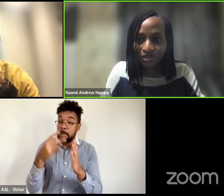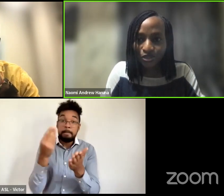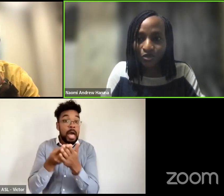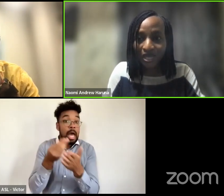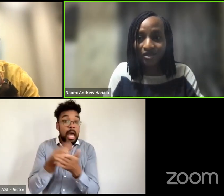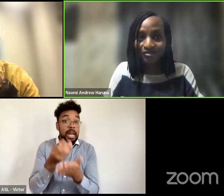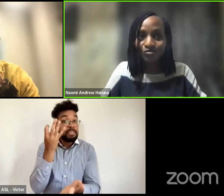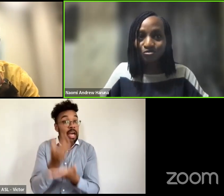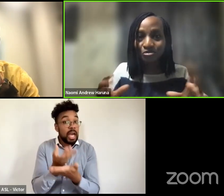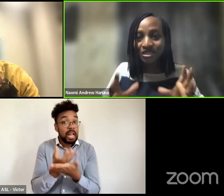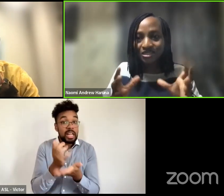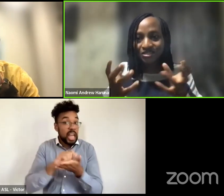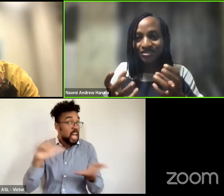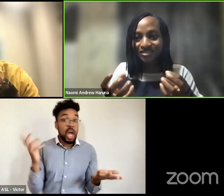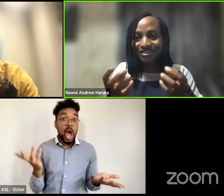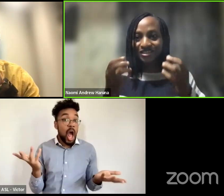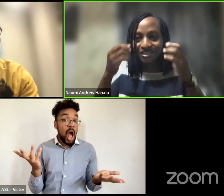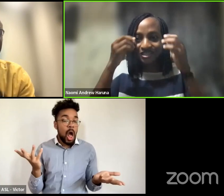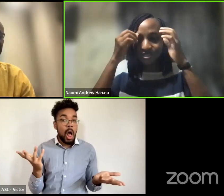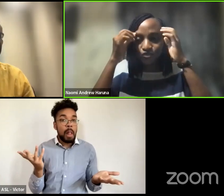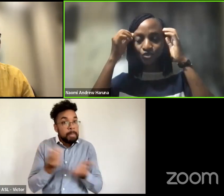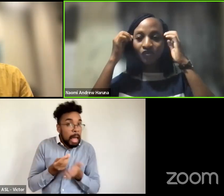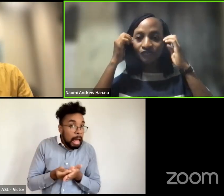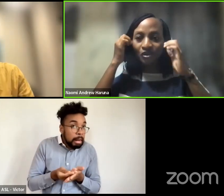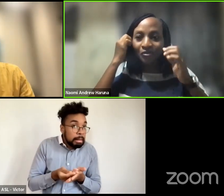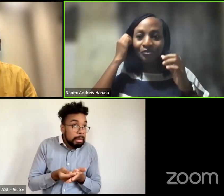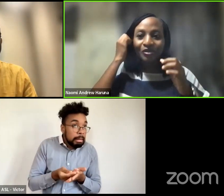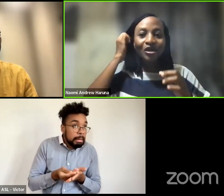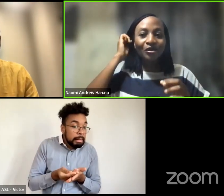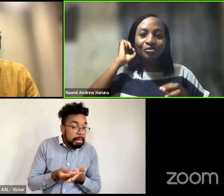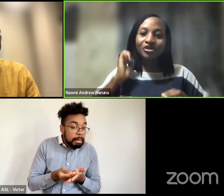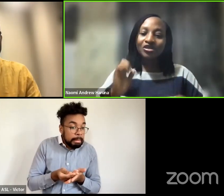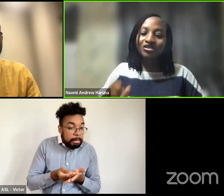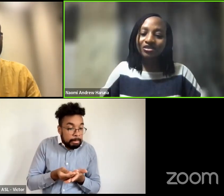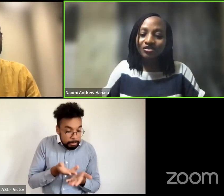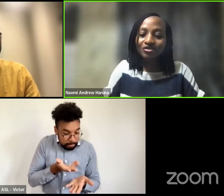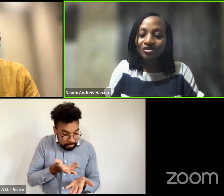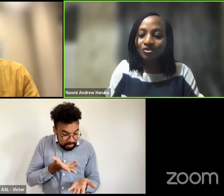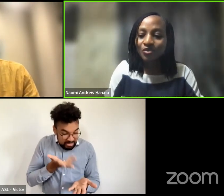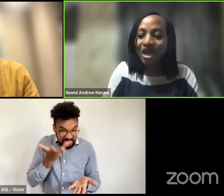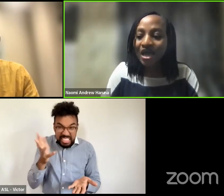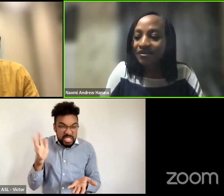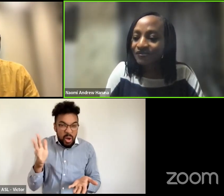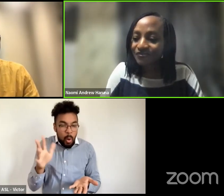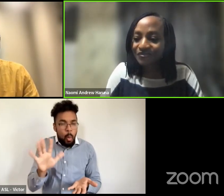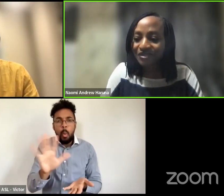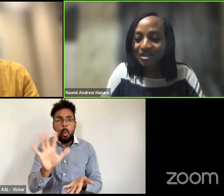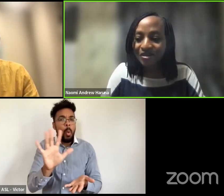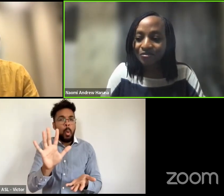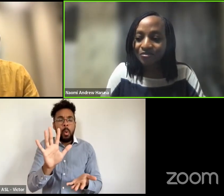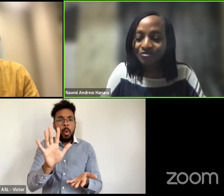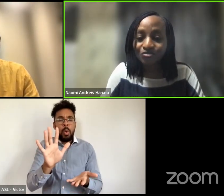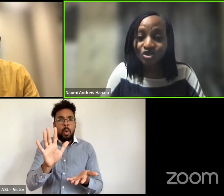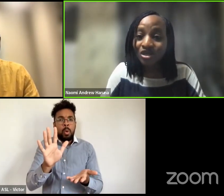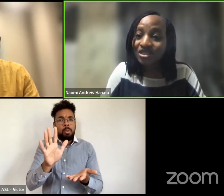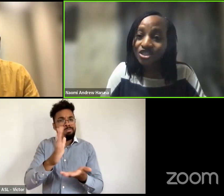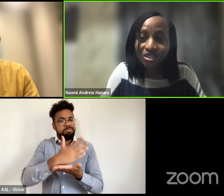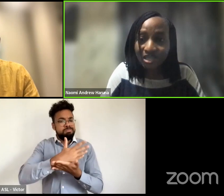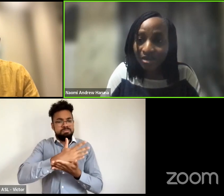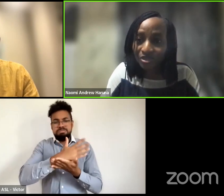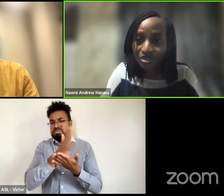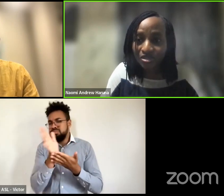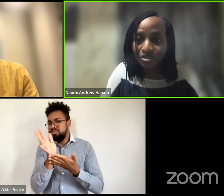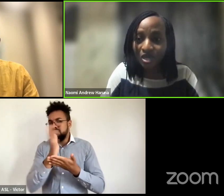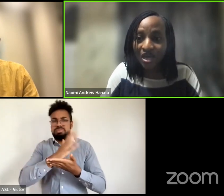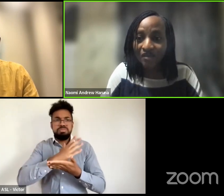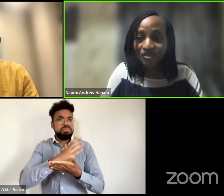you know like money in its raw form but we have um knowledge